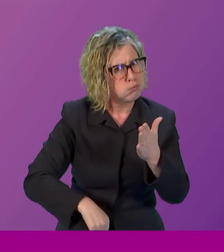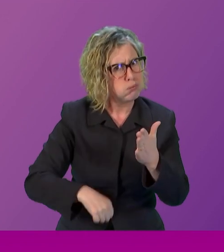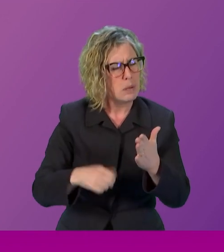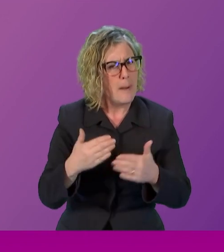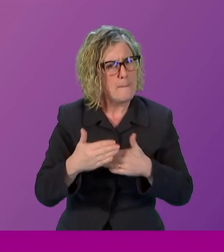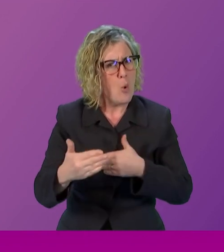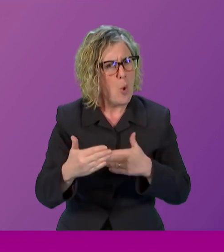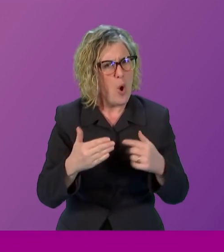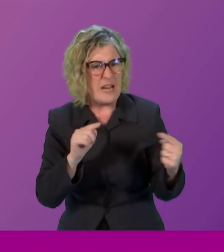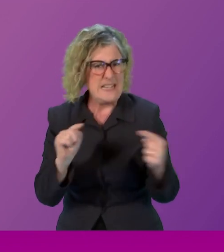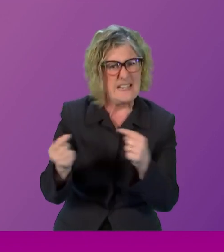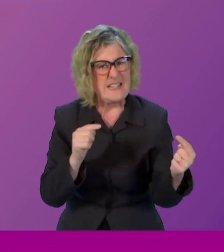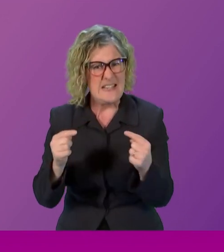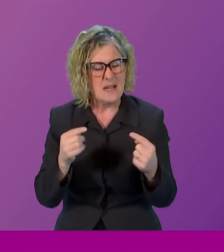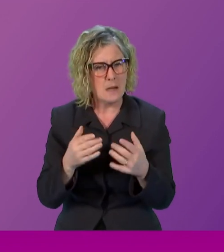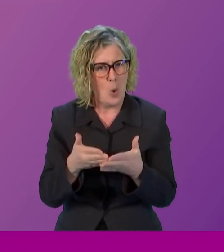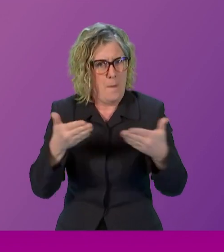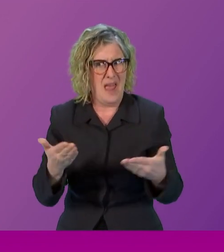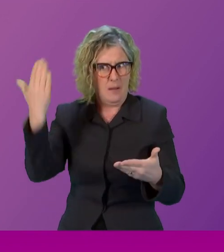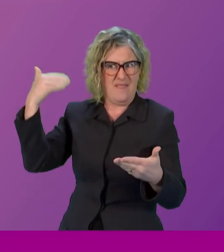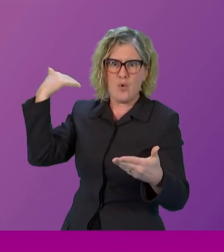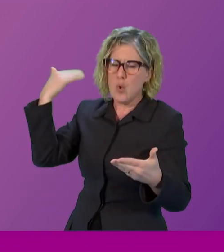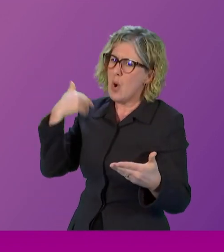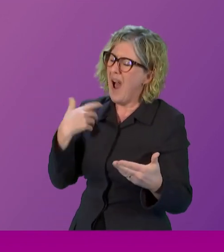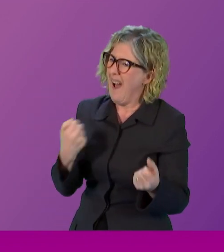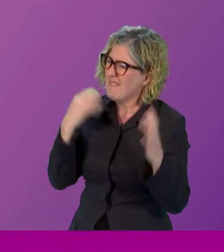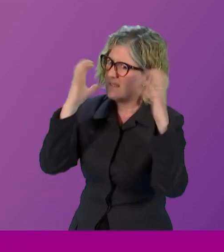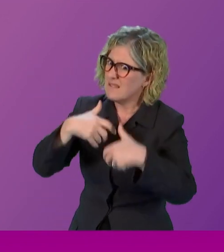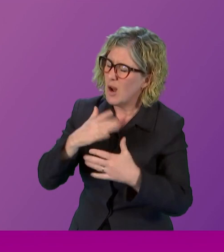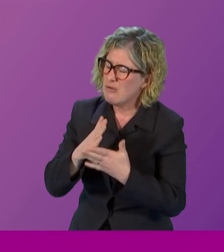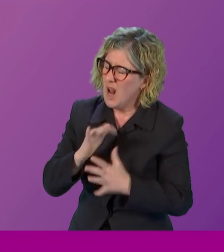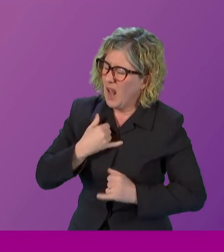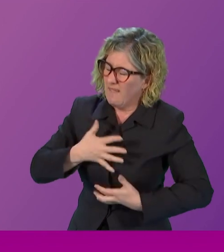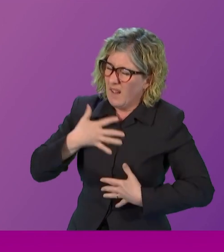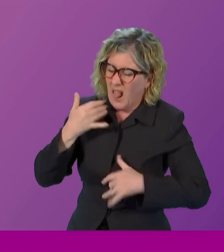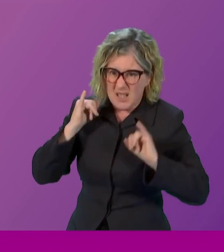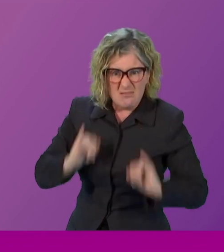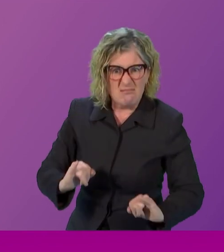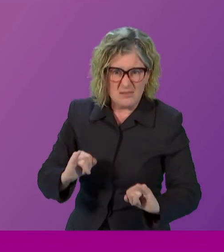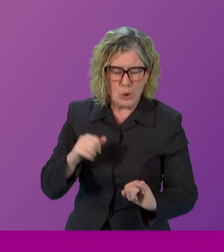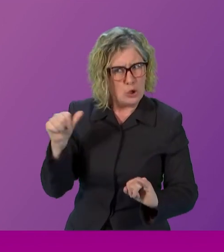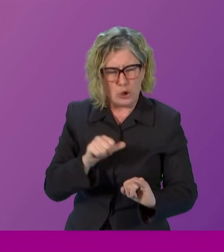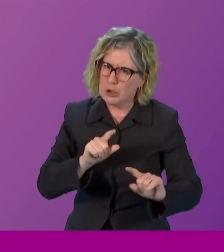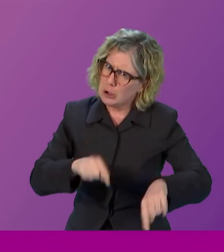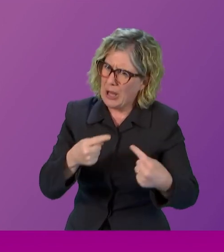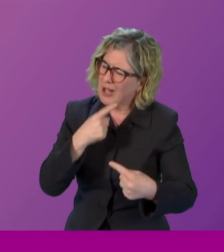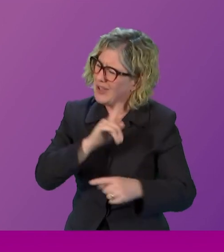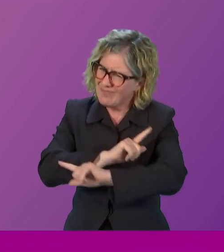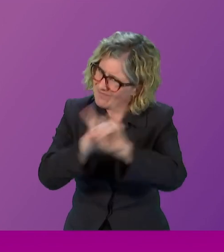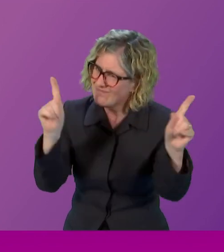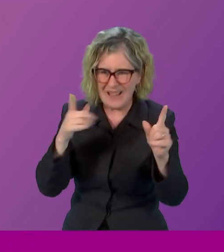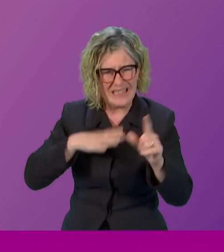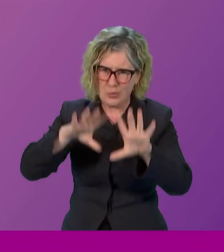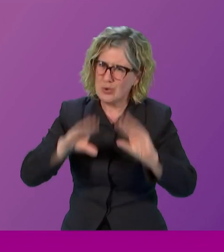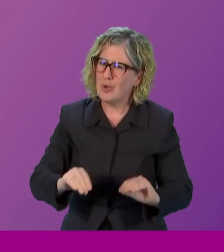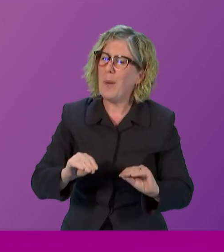political career that deeply concerns and appalls me and we must challenge it so women's equality